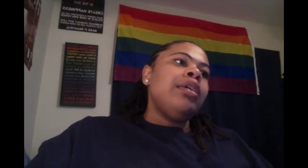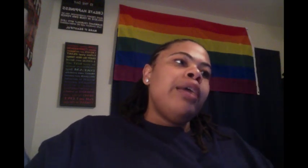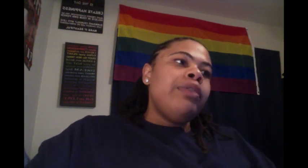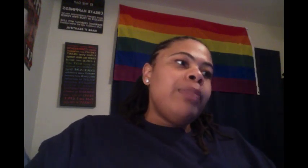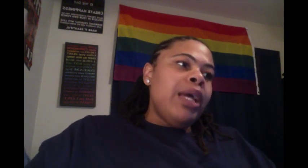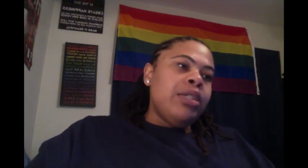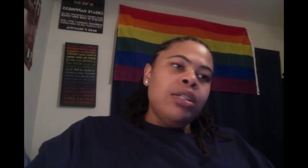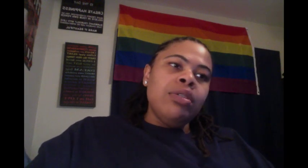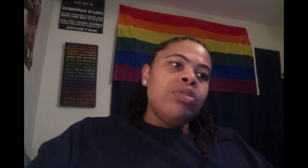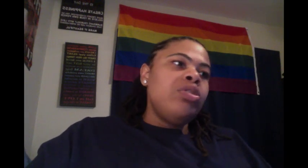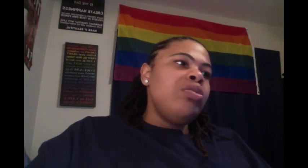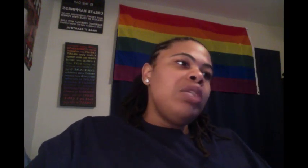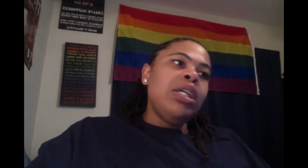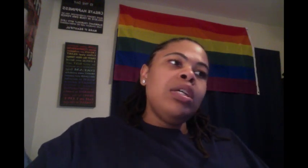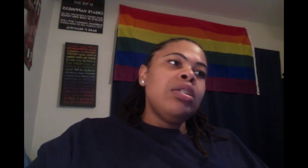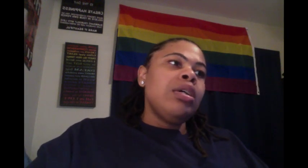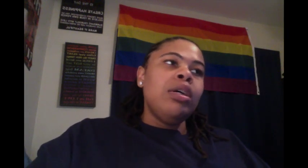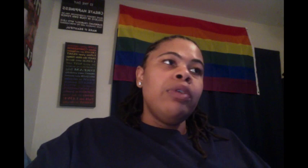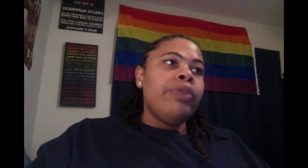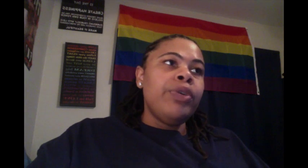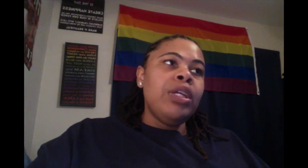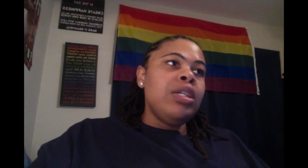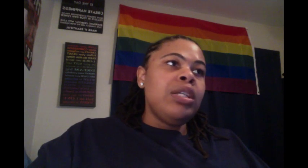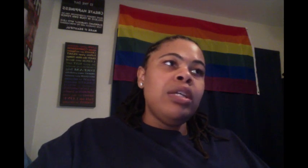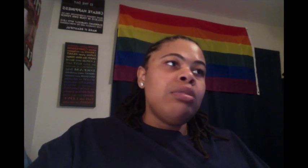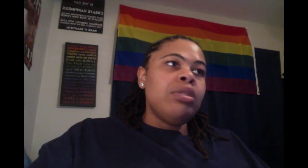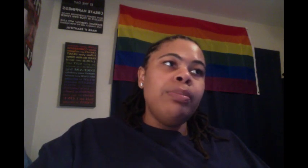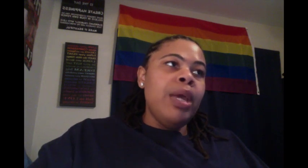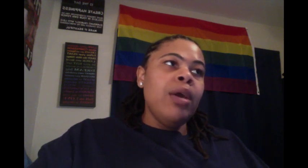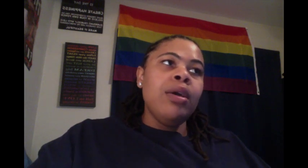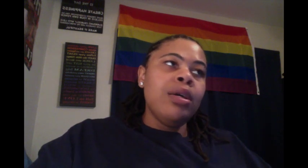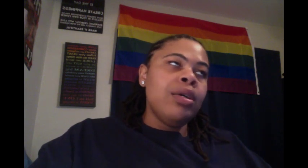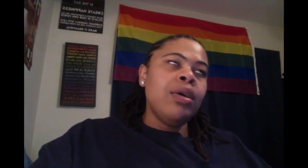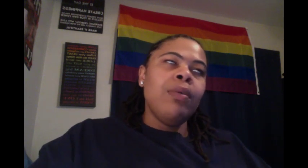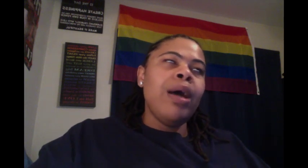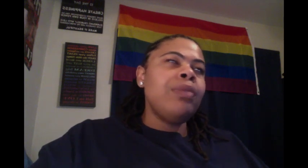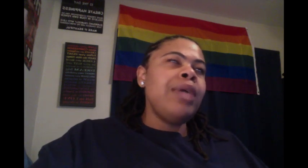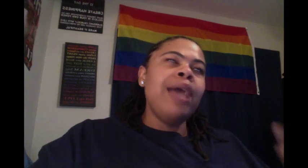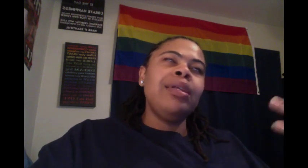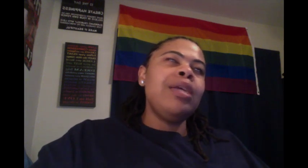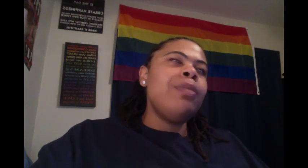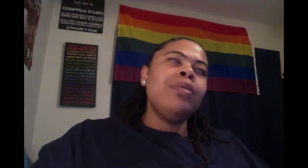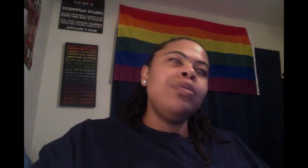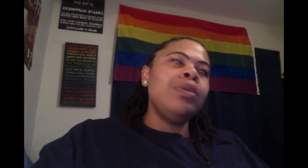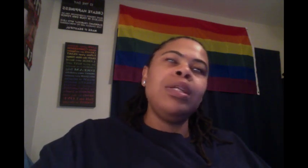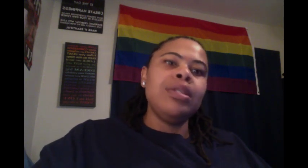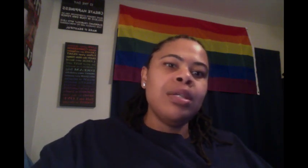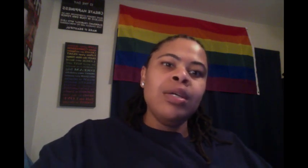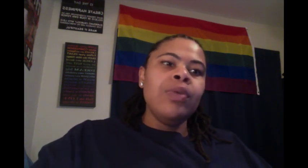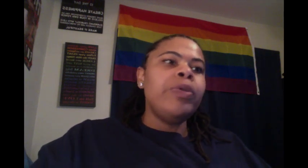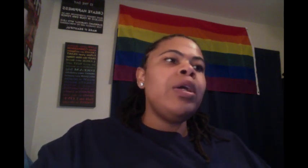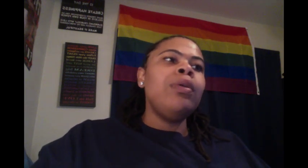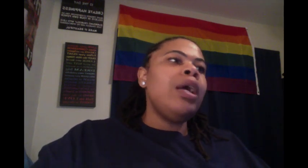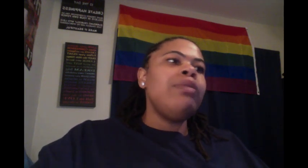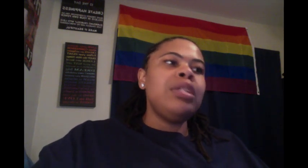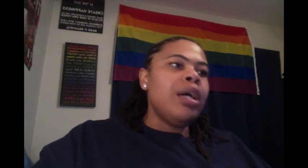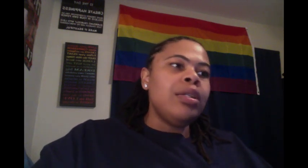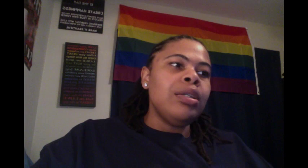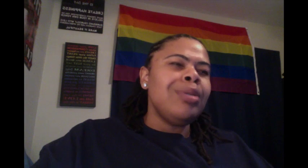governor mansion. Two years. Uh, four years as the mayor. Why do we have to keep on doing this? We don't love each other. You